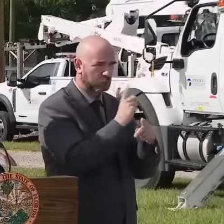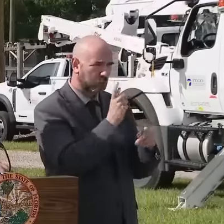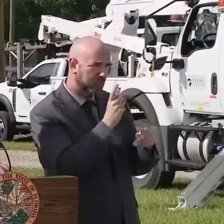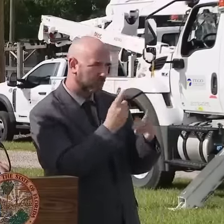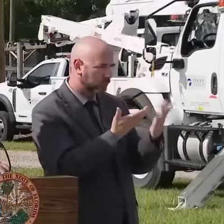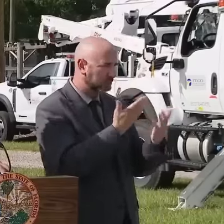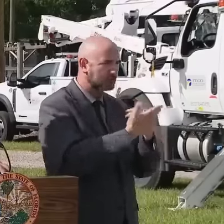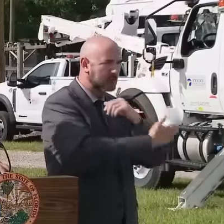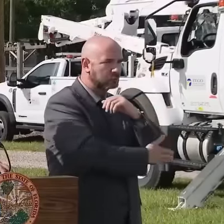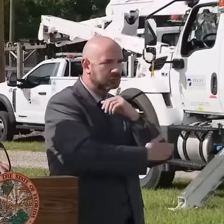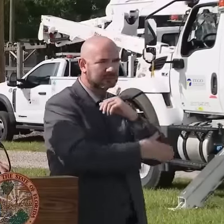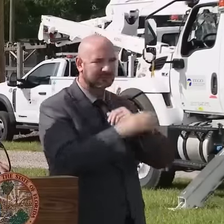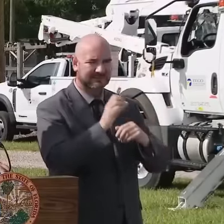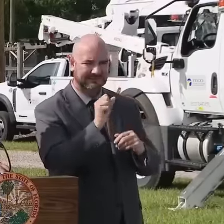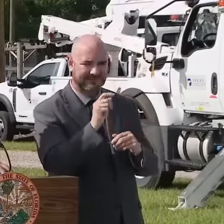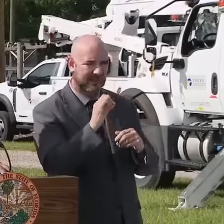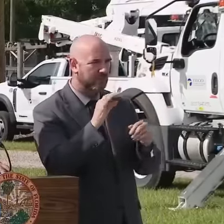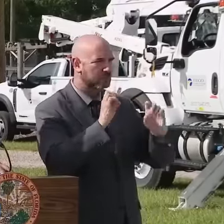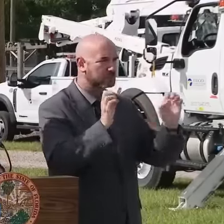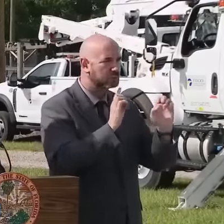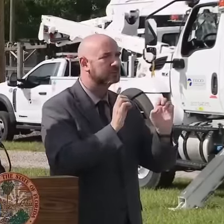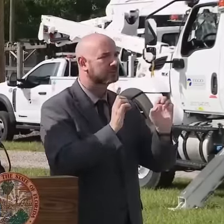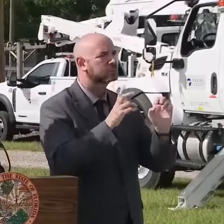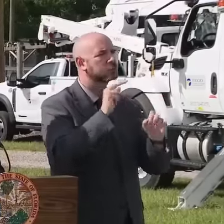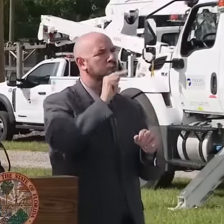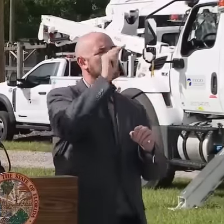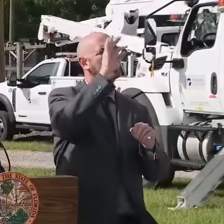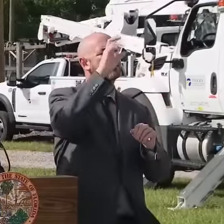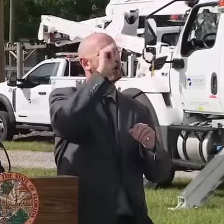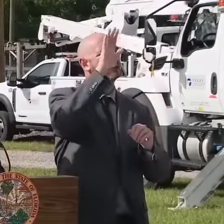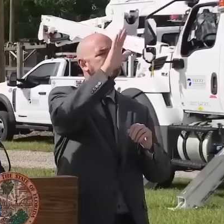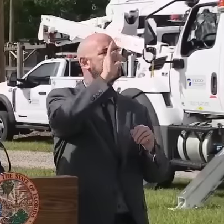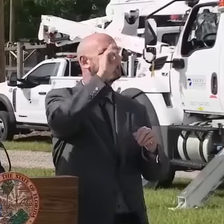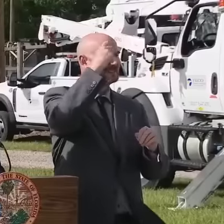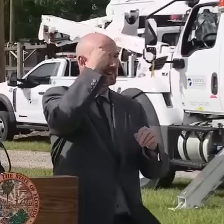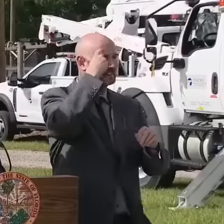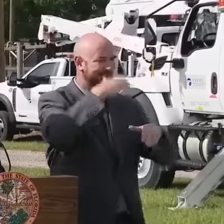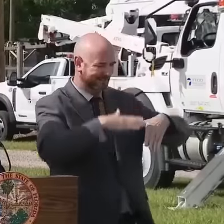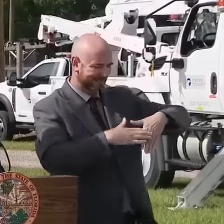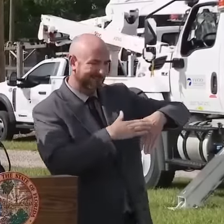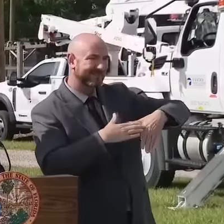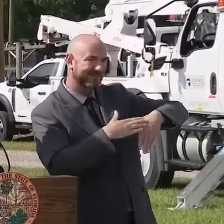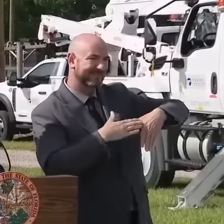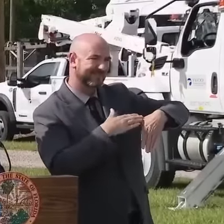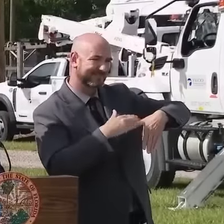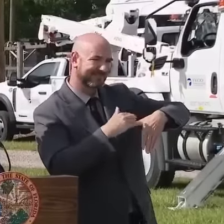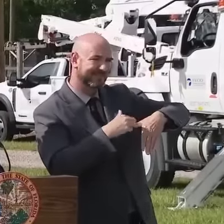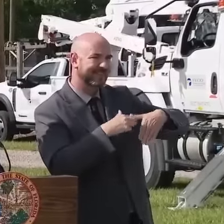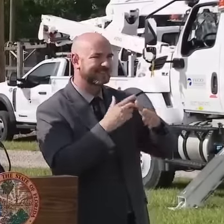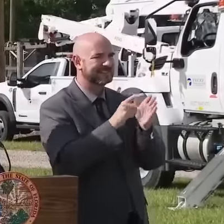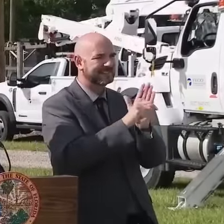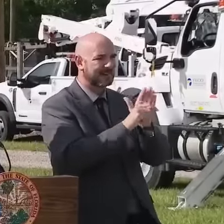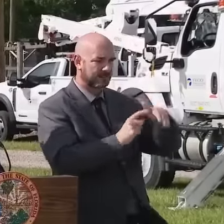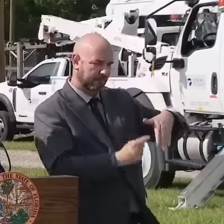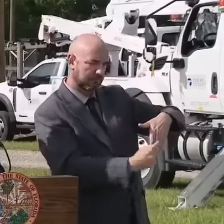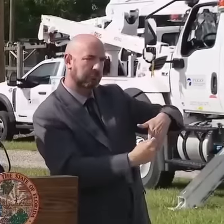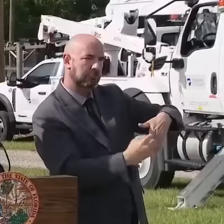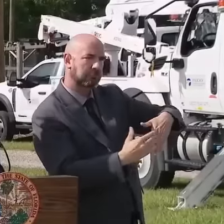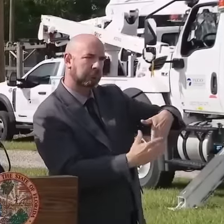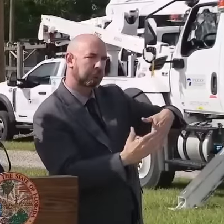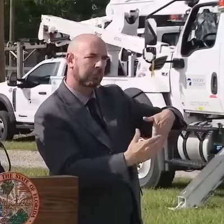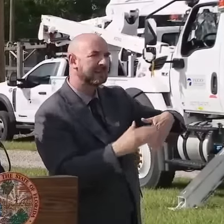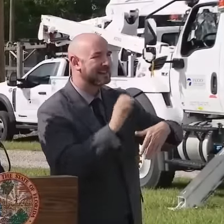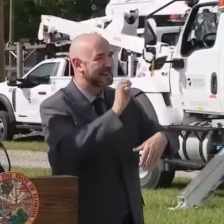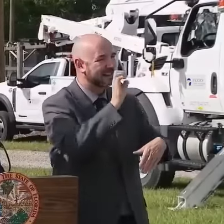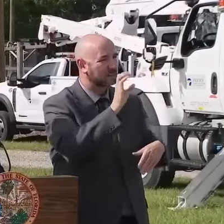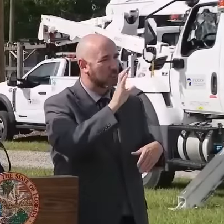north Florida, kind of in the Tallahassee area. We've got it in the Tampa area. And then we have it on the east coast of Florida as well, because